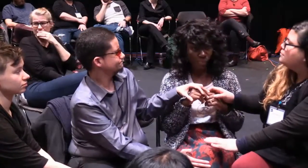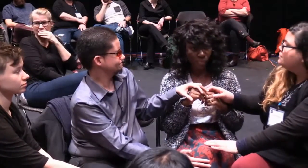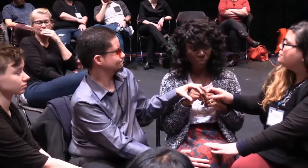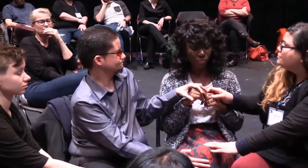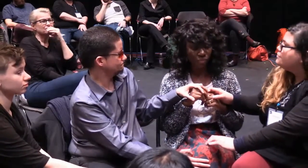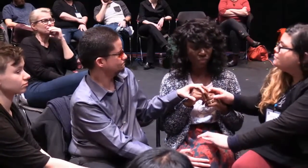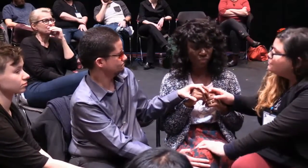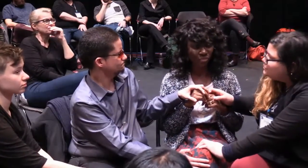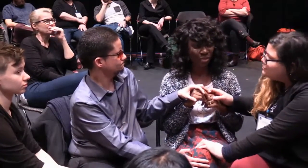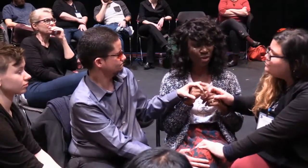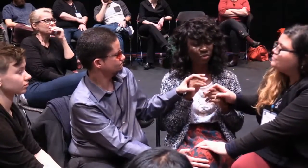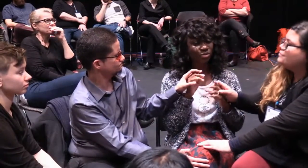yourself but for other people too.